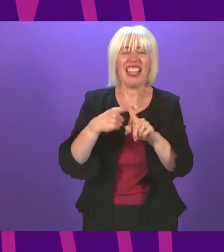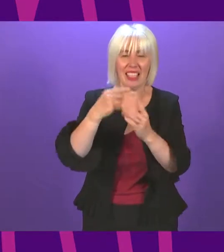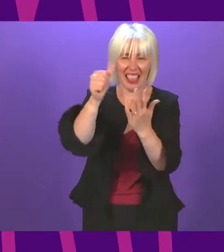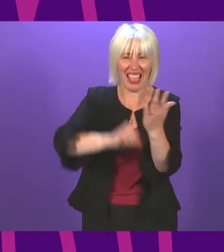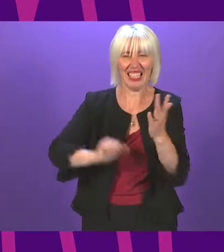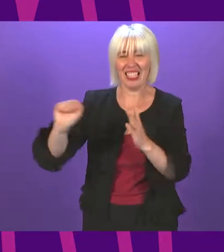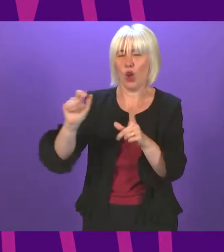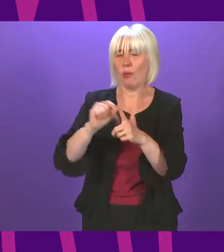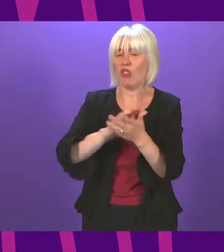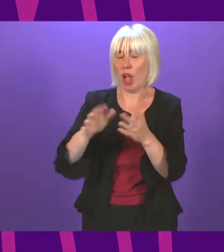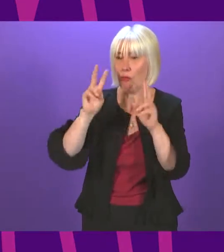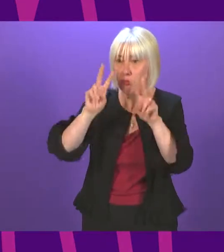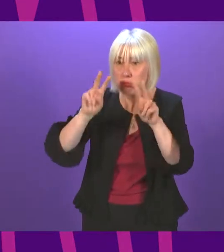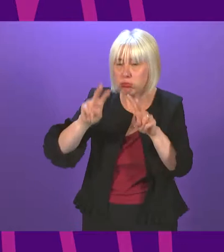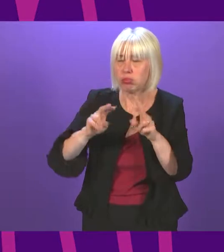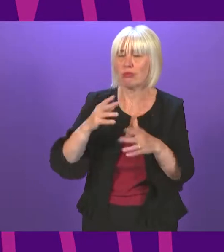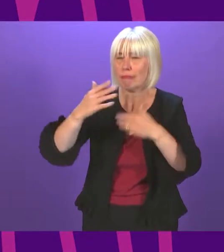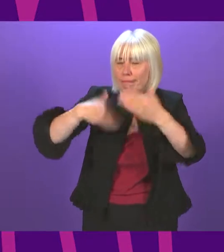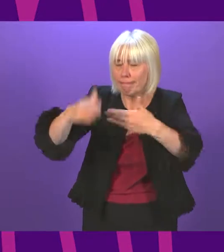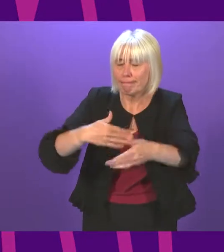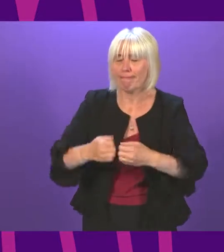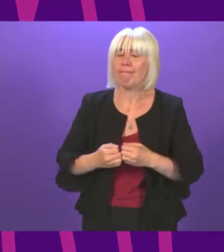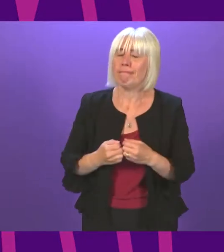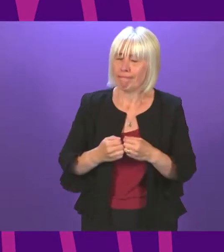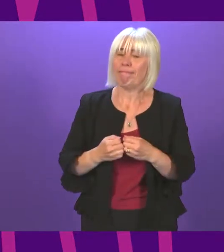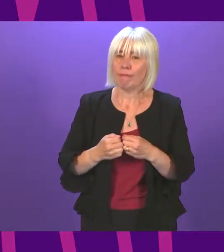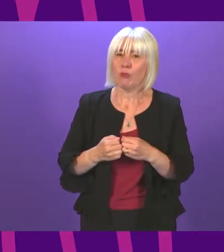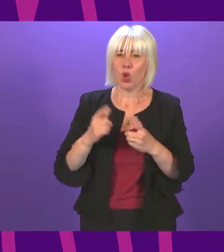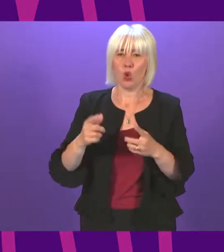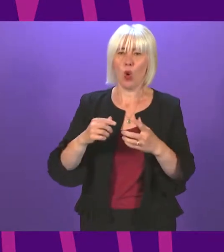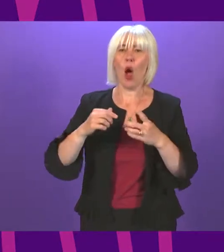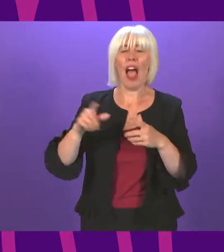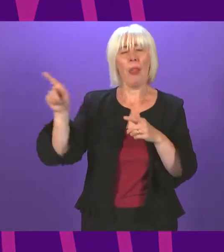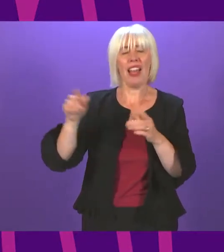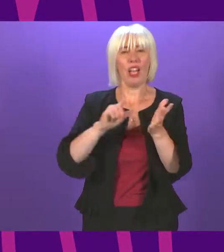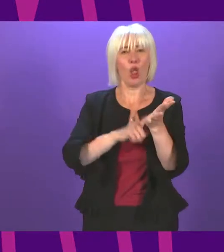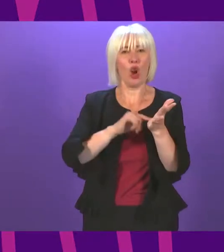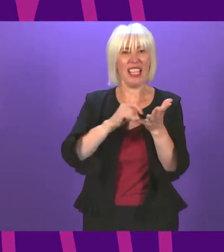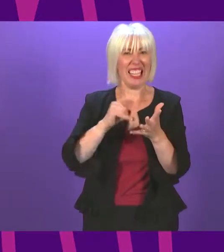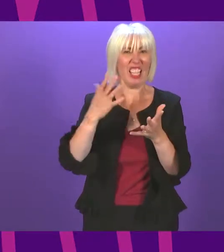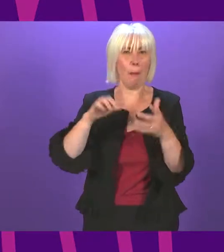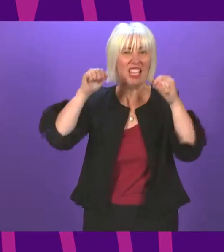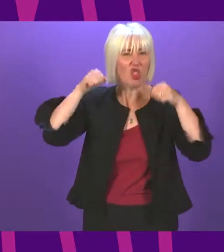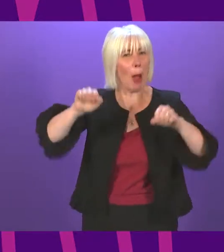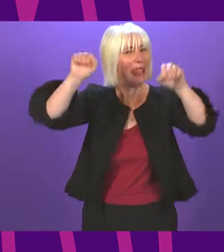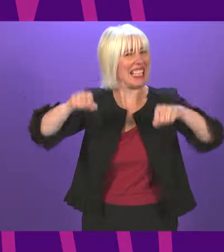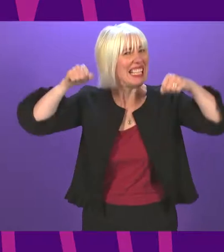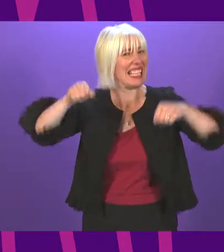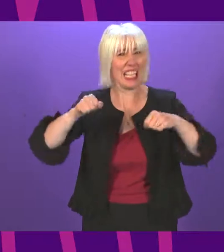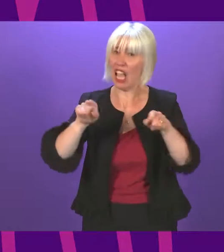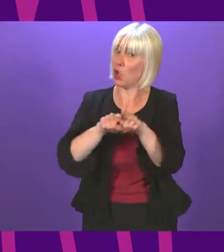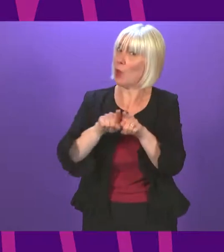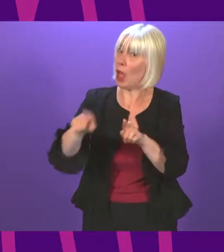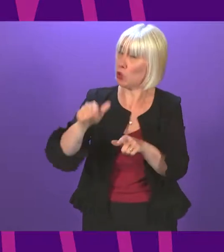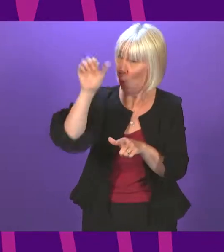end up on the trapeze. It's hard to think of someone more qualified to take on the role of Minister for Green Skills and Industrial